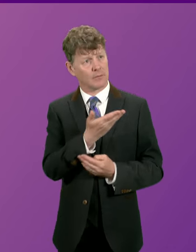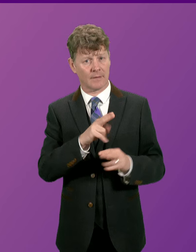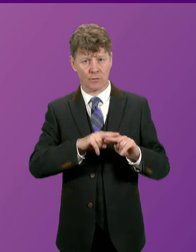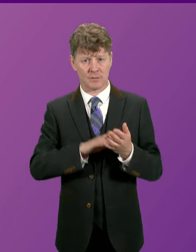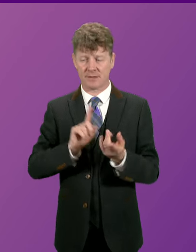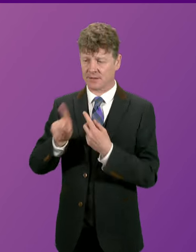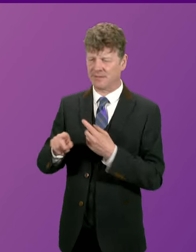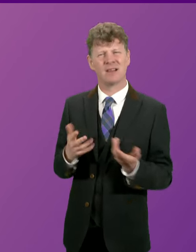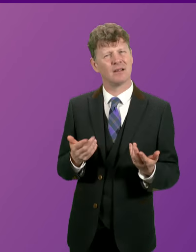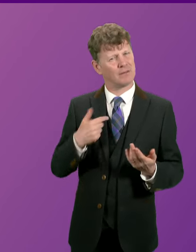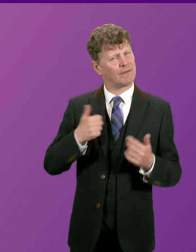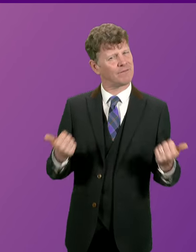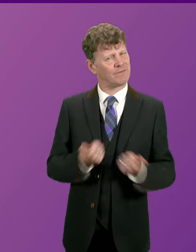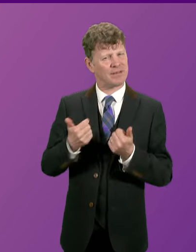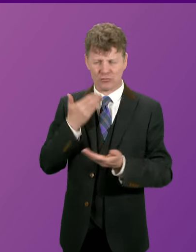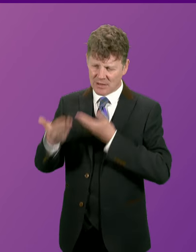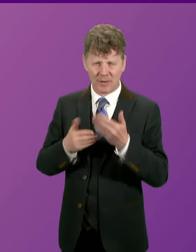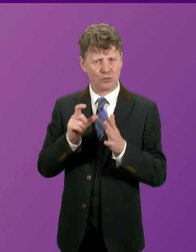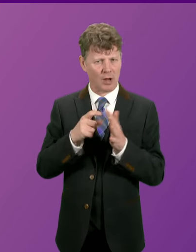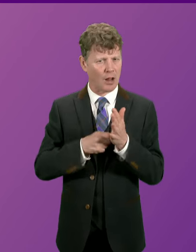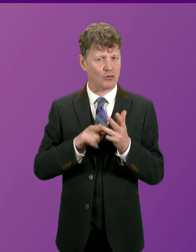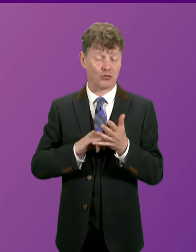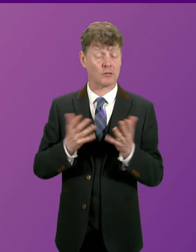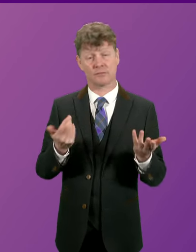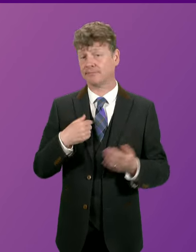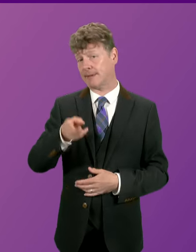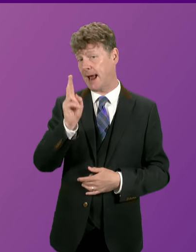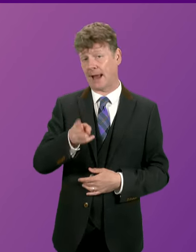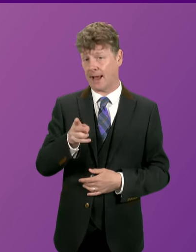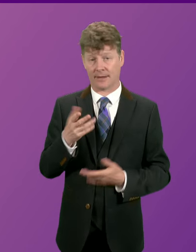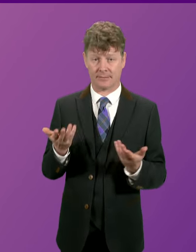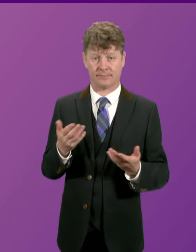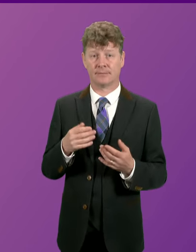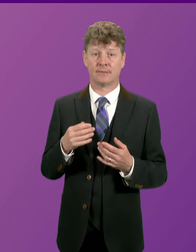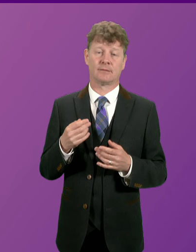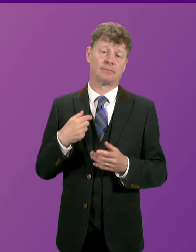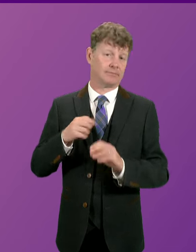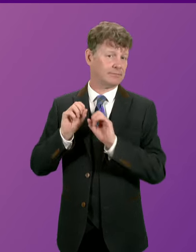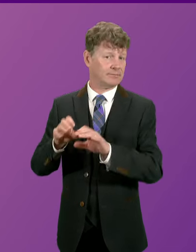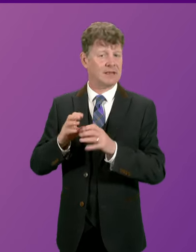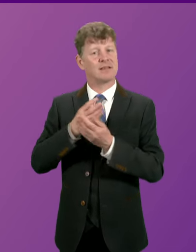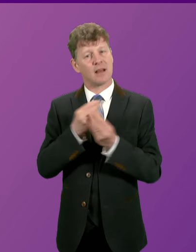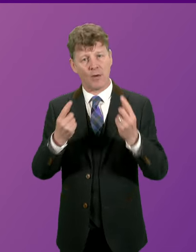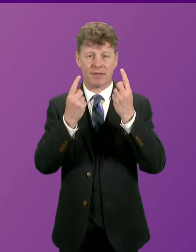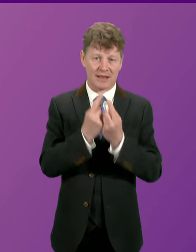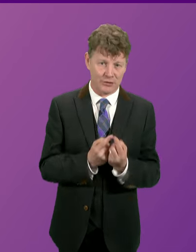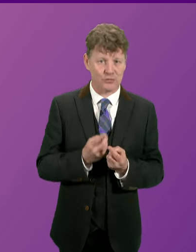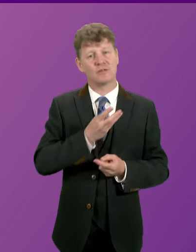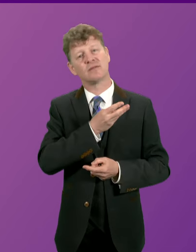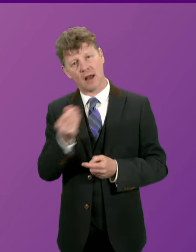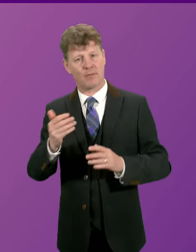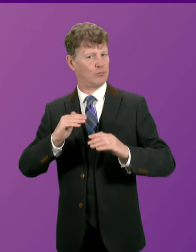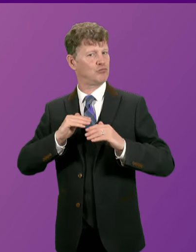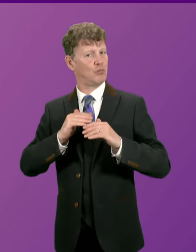I've gone through with Douglas Ross, but I'll go through again for Mr Cole-Hamilton, some of the issues and provisions that are in